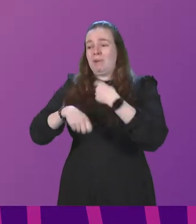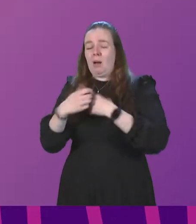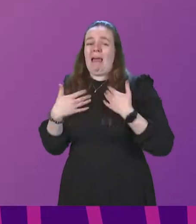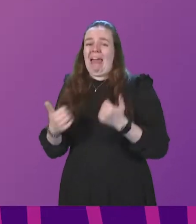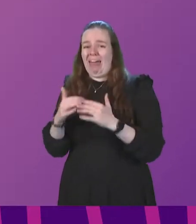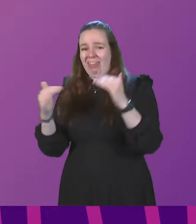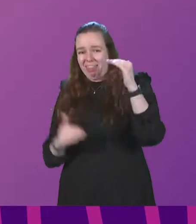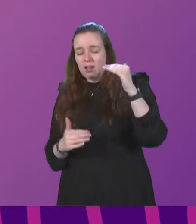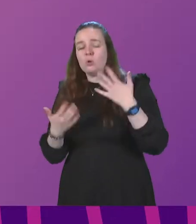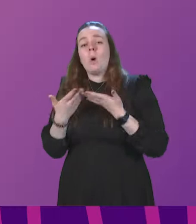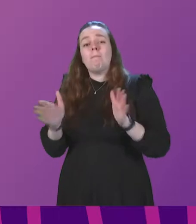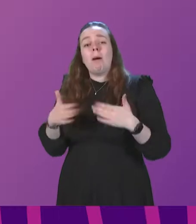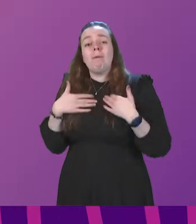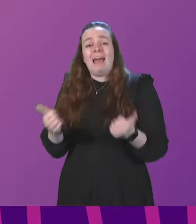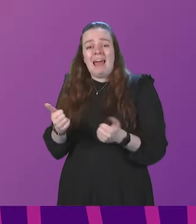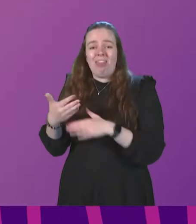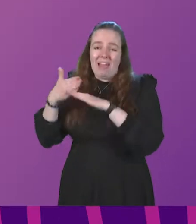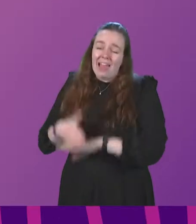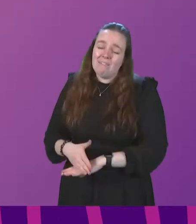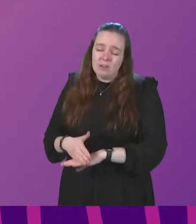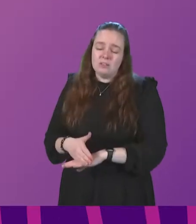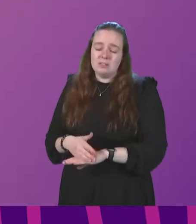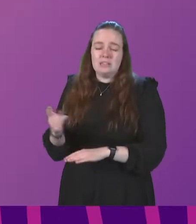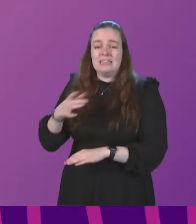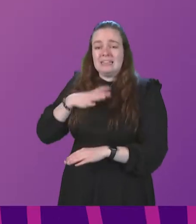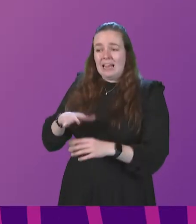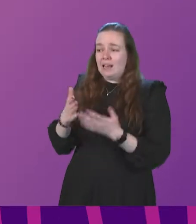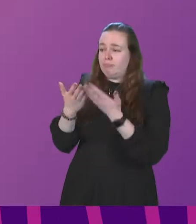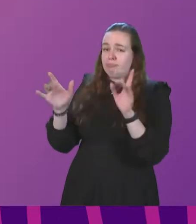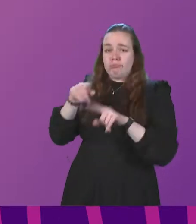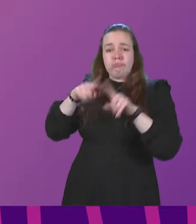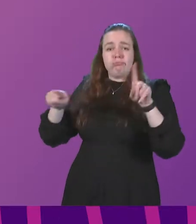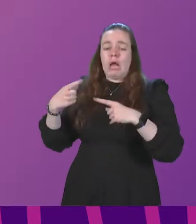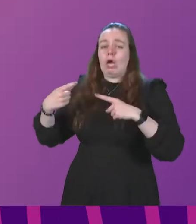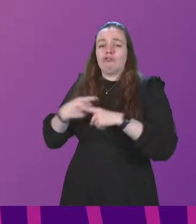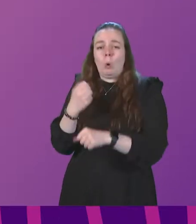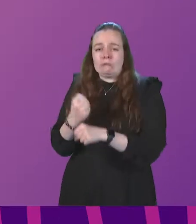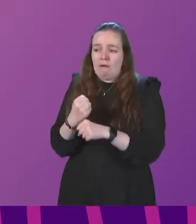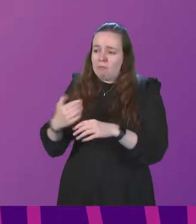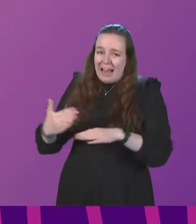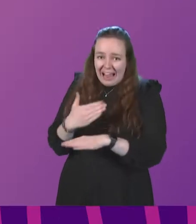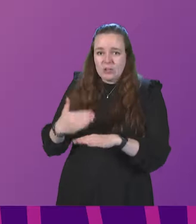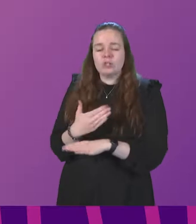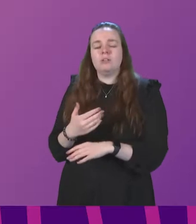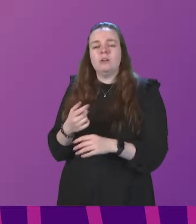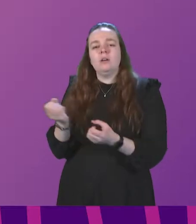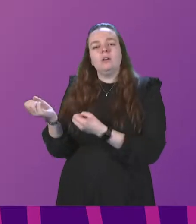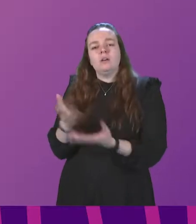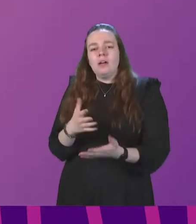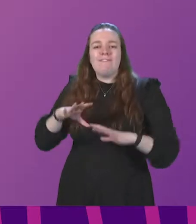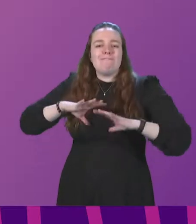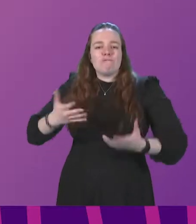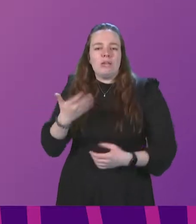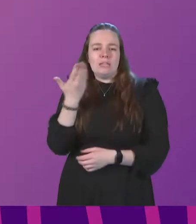our public health efforts are also complemented by wide-ranging cross-government action, including provision of free school meals